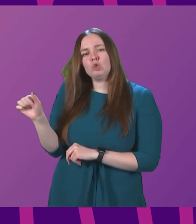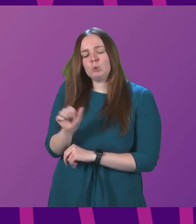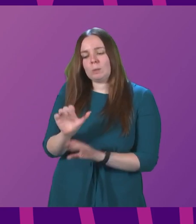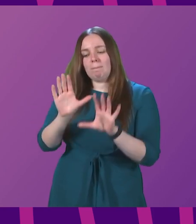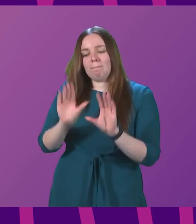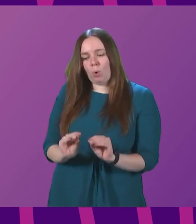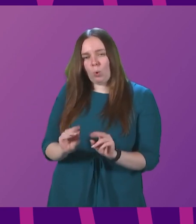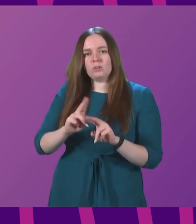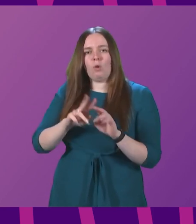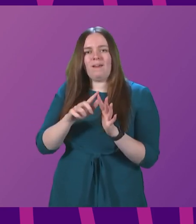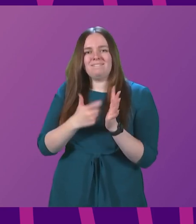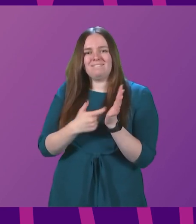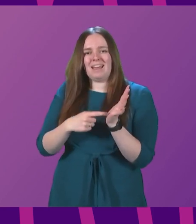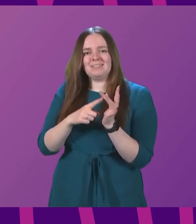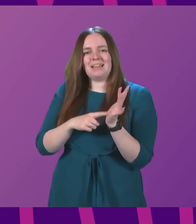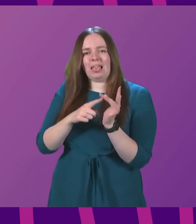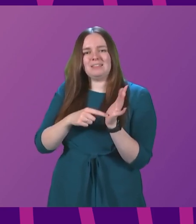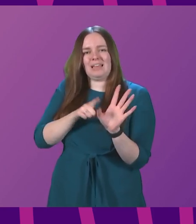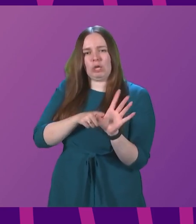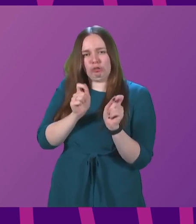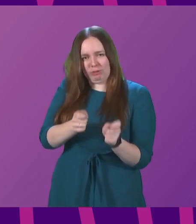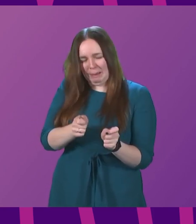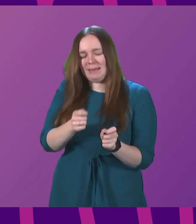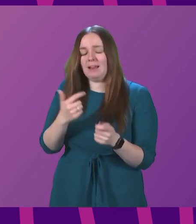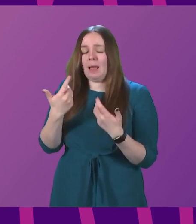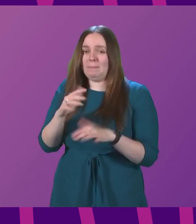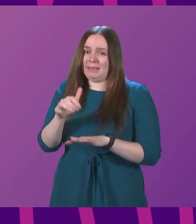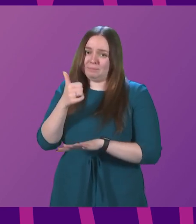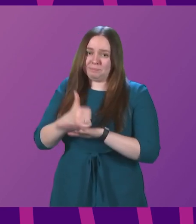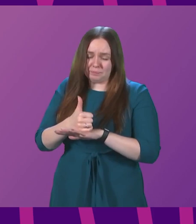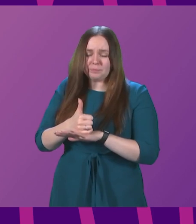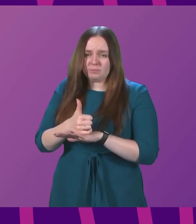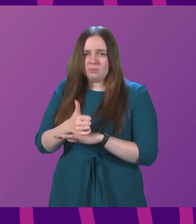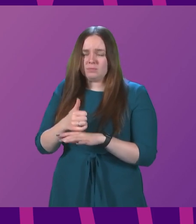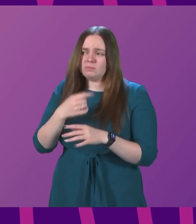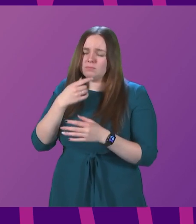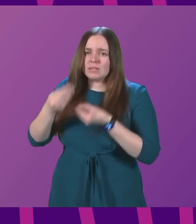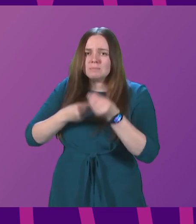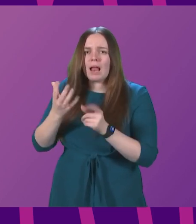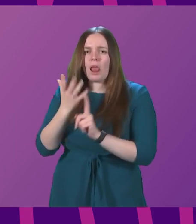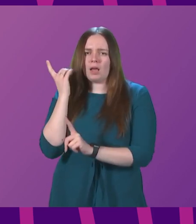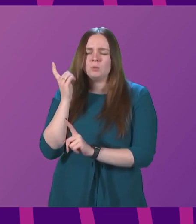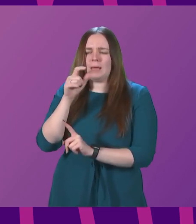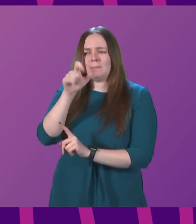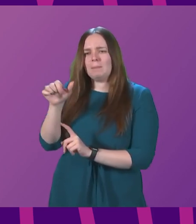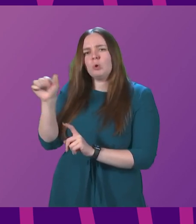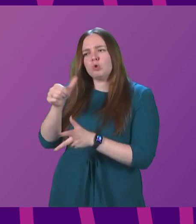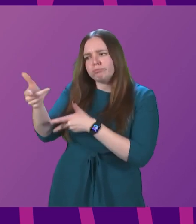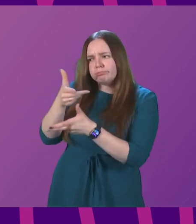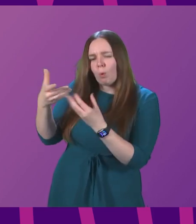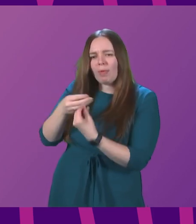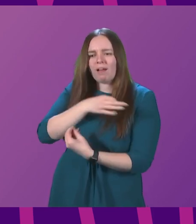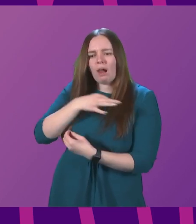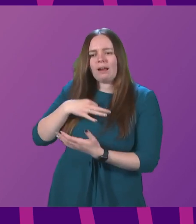on fertility treatment for those unvaccinated. set out last week though that people should discuss with their clinical advisers the